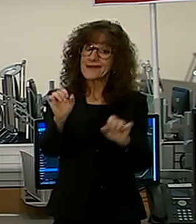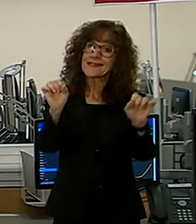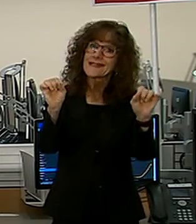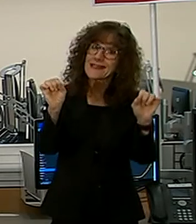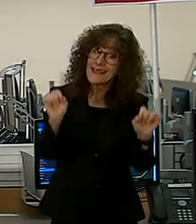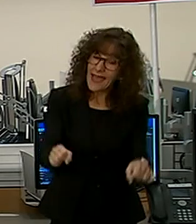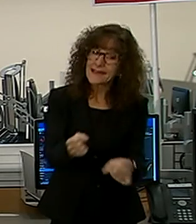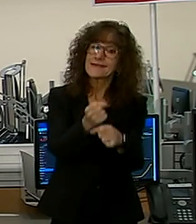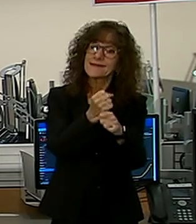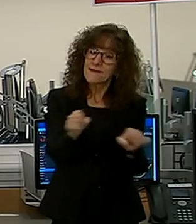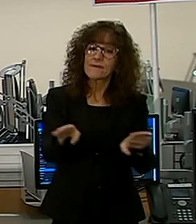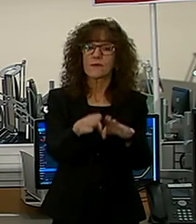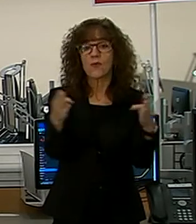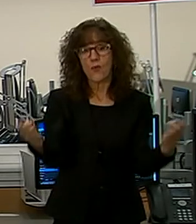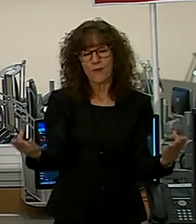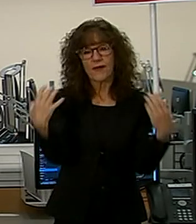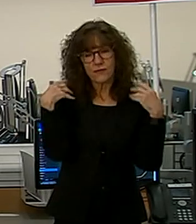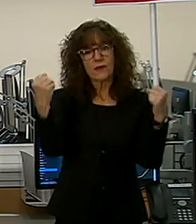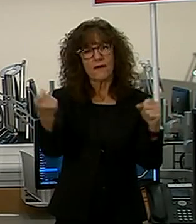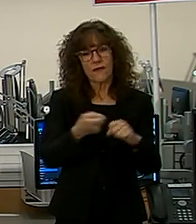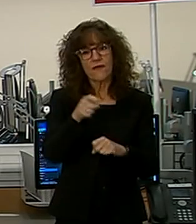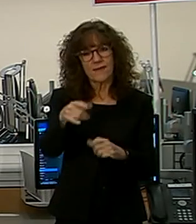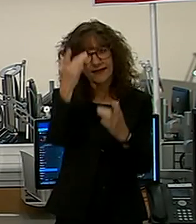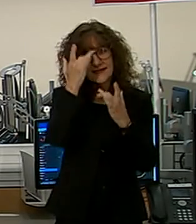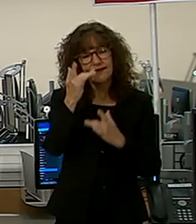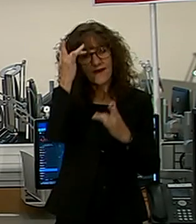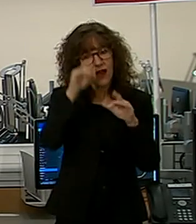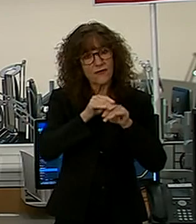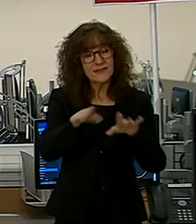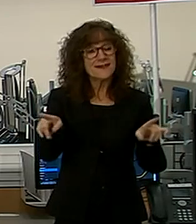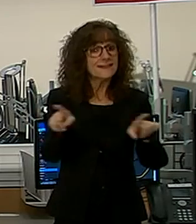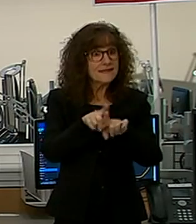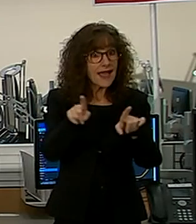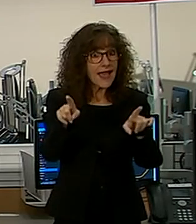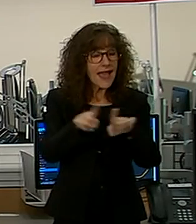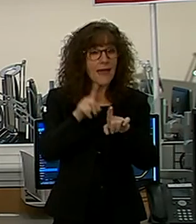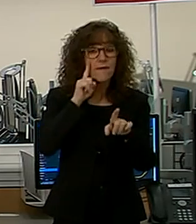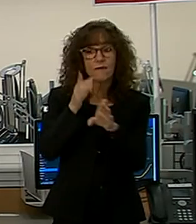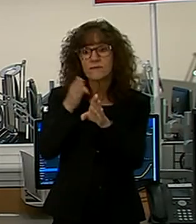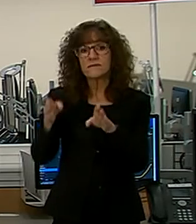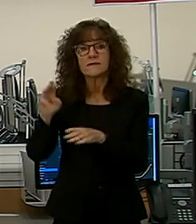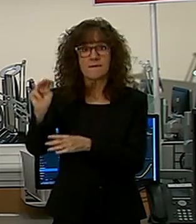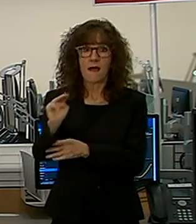to safely reopen and recover from this virus. And the same is true for our neighbors in Montgomery County.